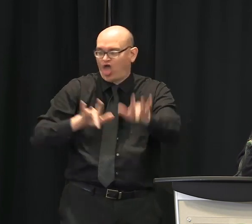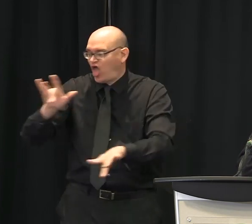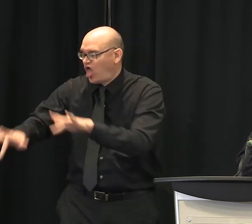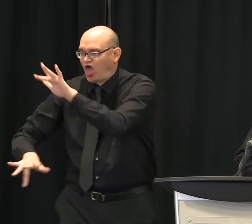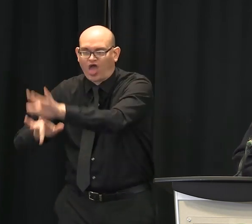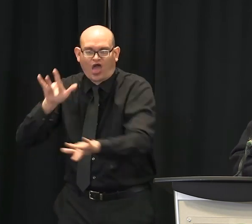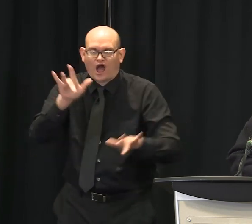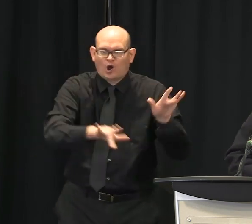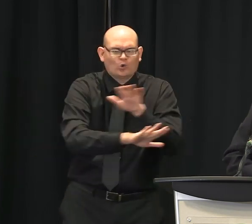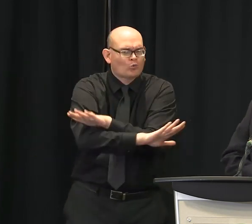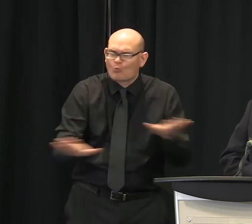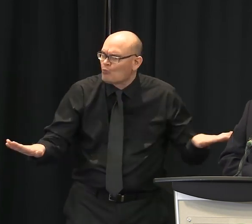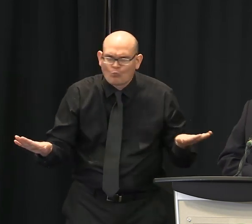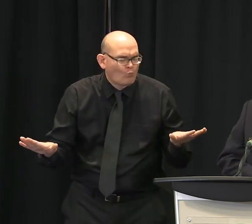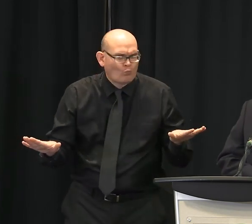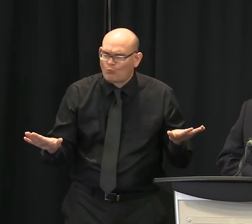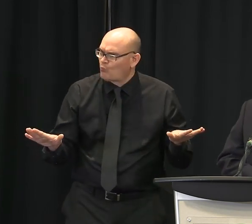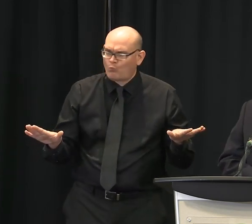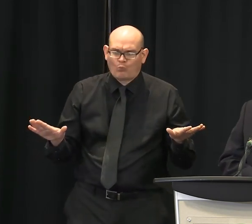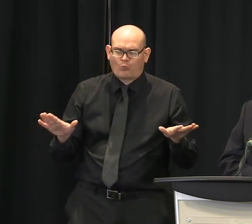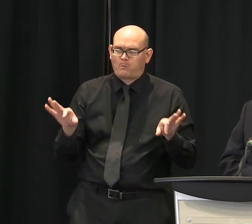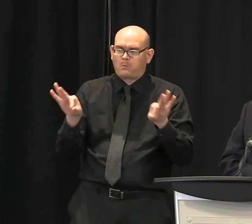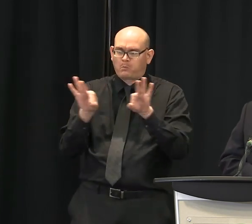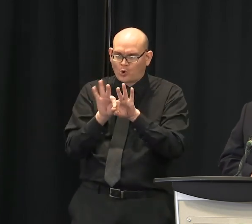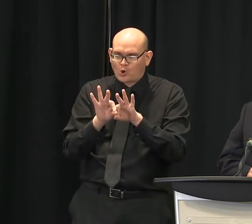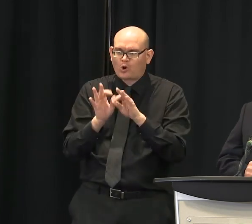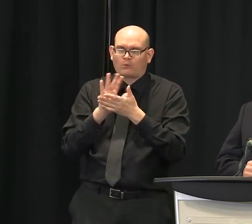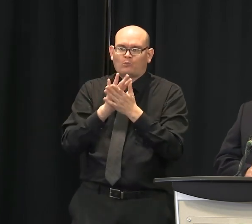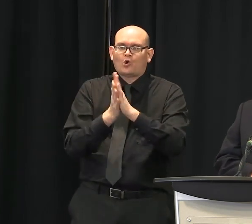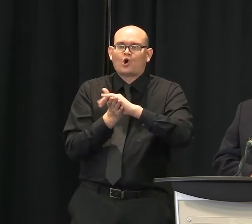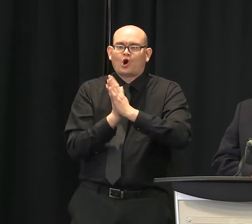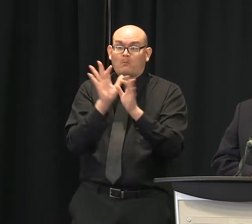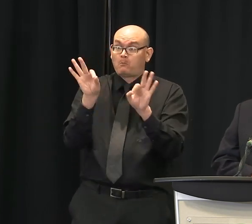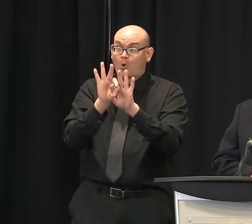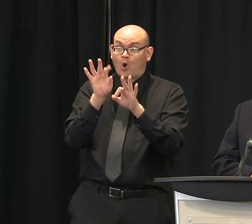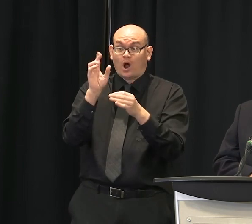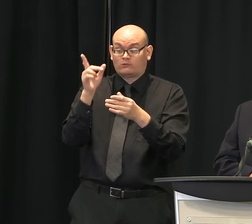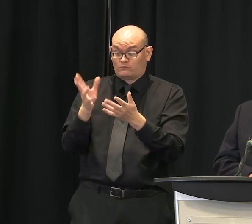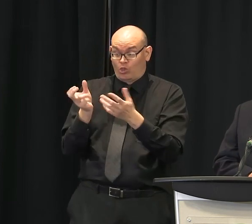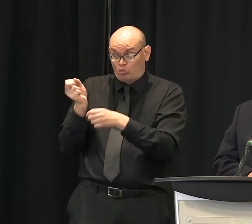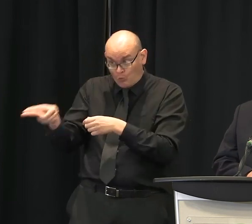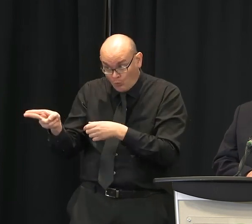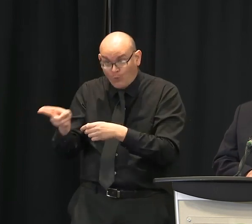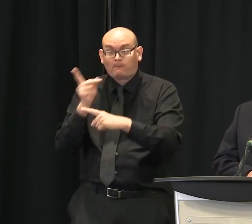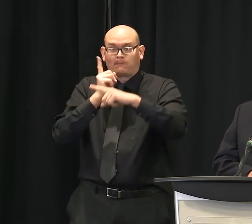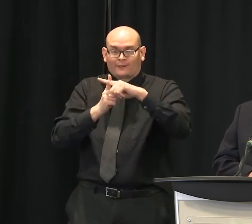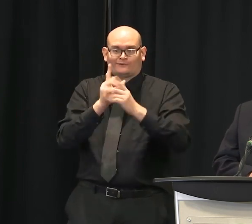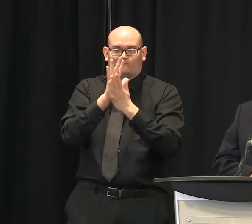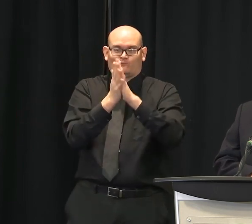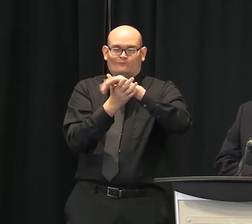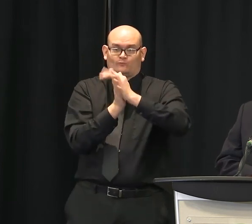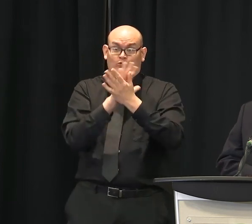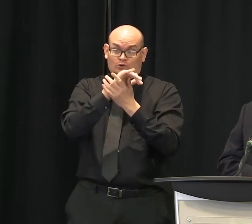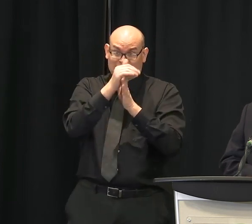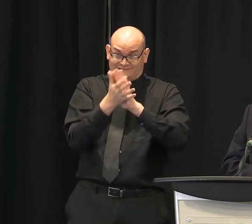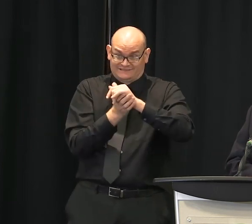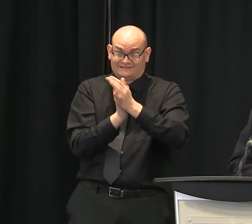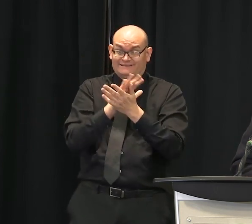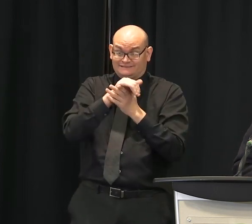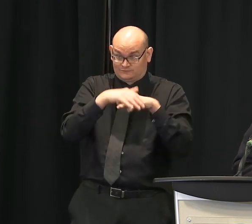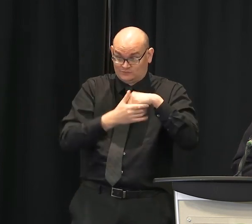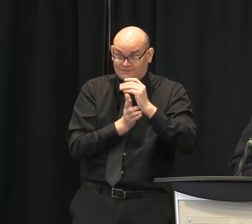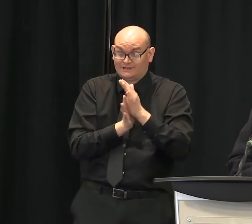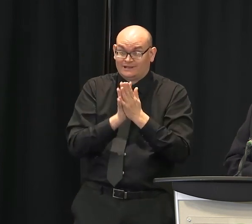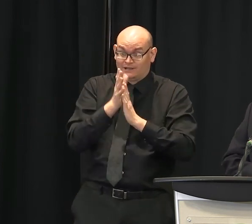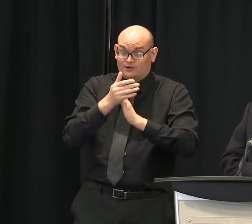your hands all the time. You can use hand sanitizers. So that's really, you know, for today's, you know, today's press conference, that's really what I wanted to stress,